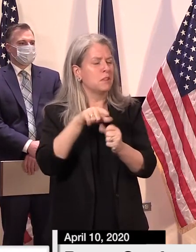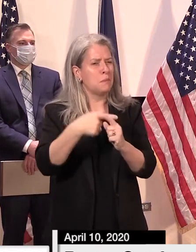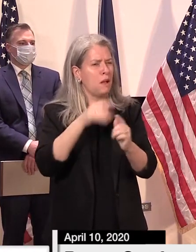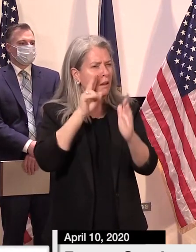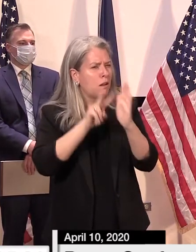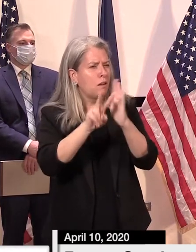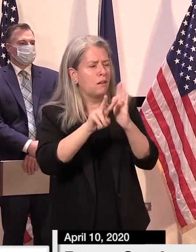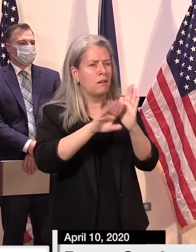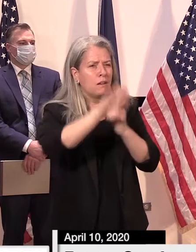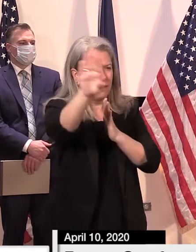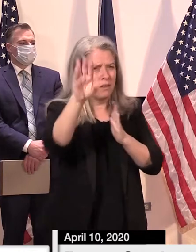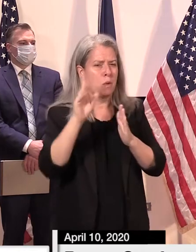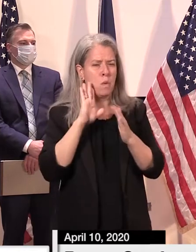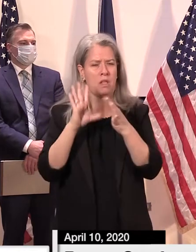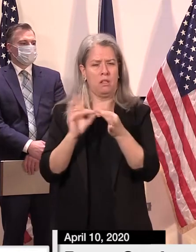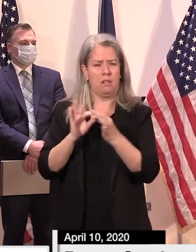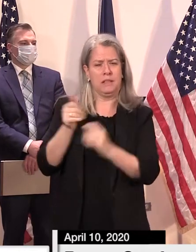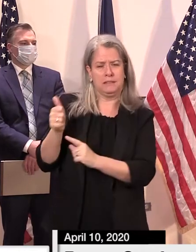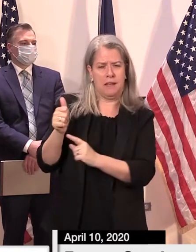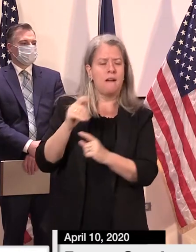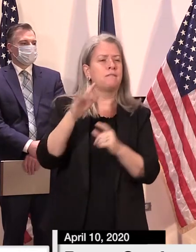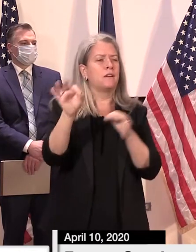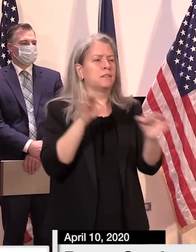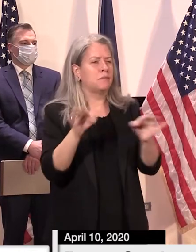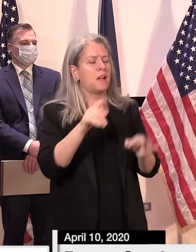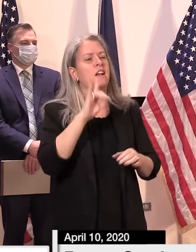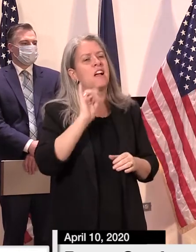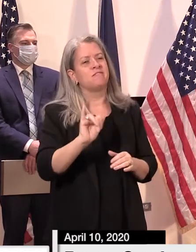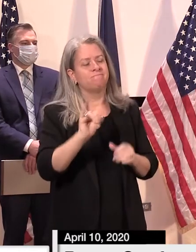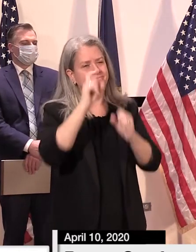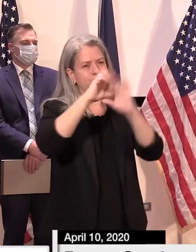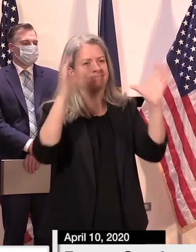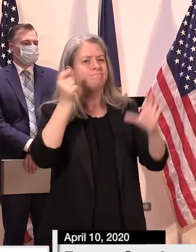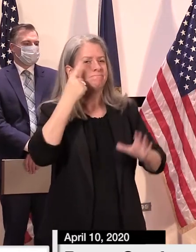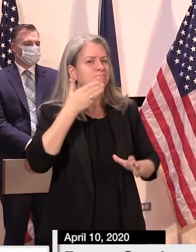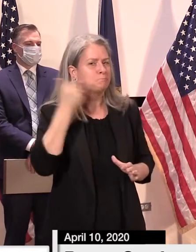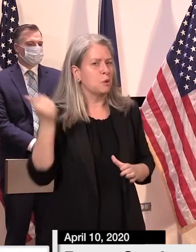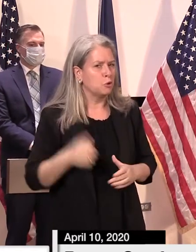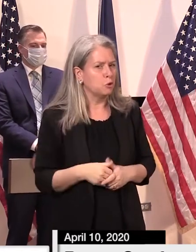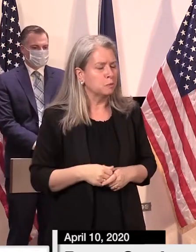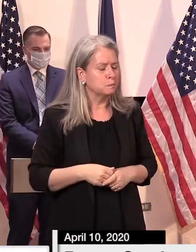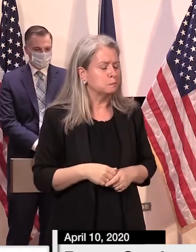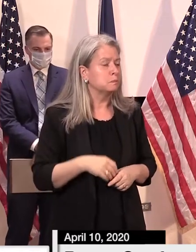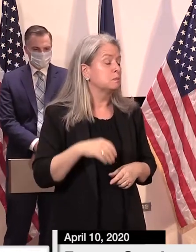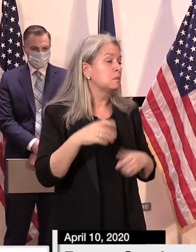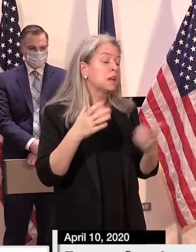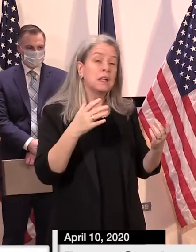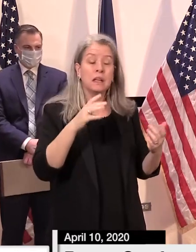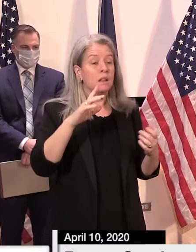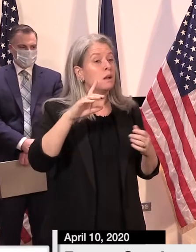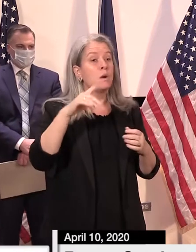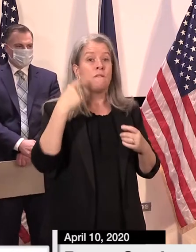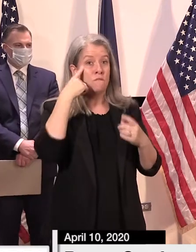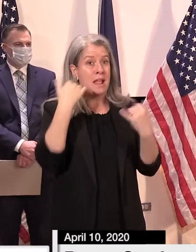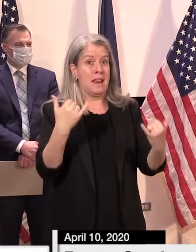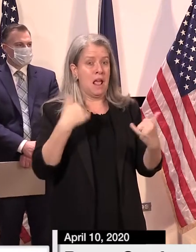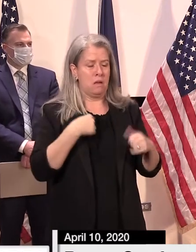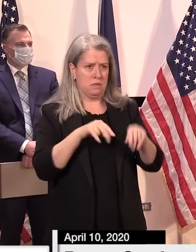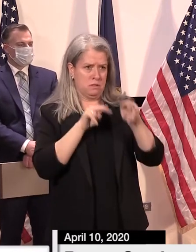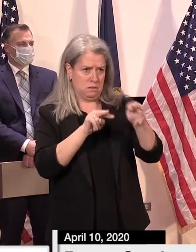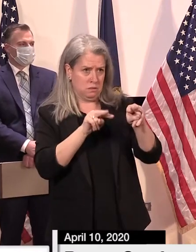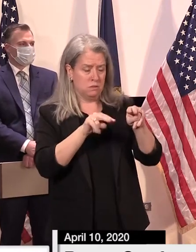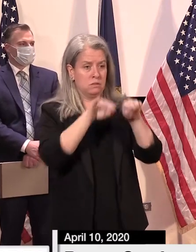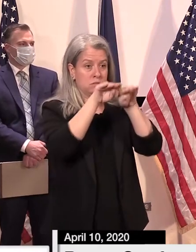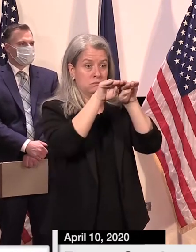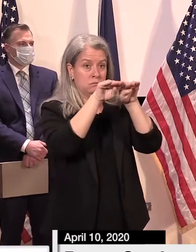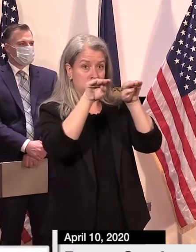trends. As I said earlier this week, as soon as the data shows a downward turn or trend,